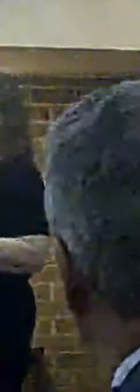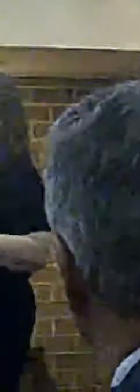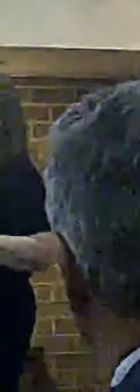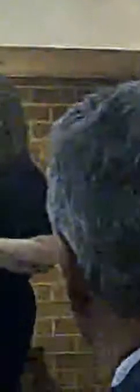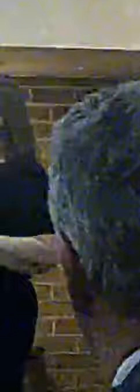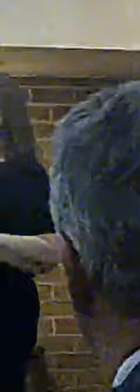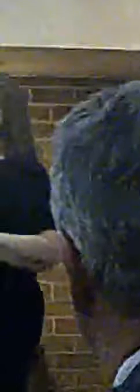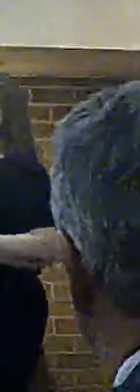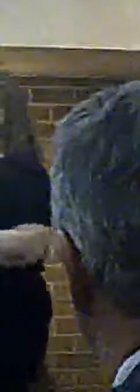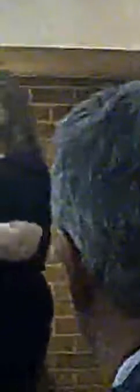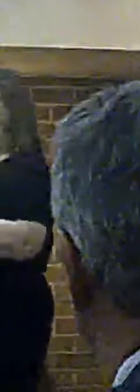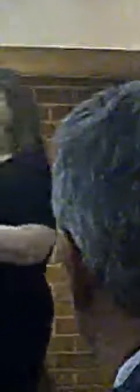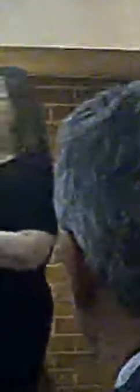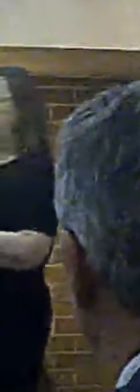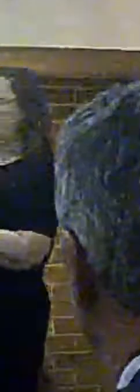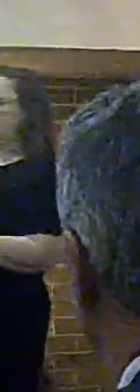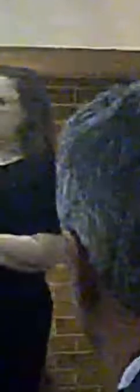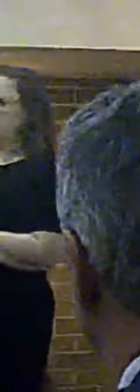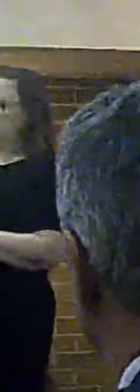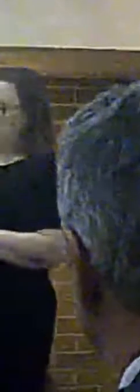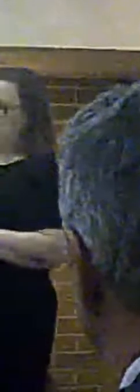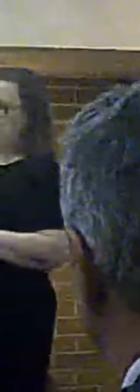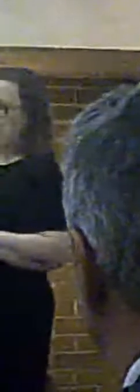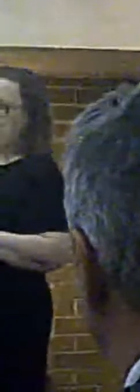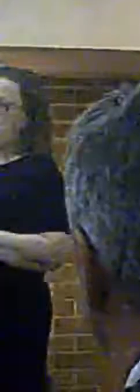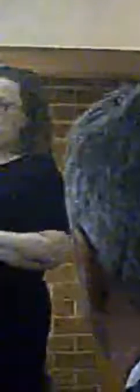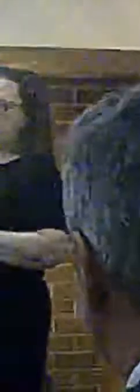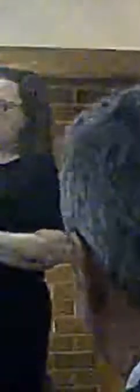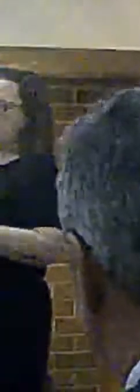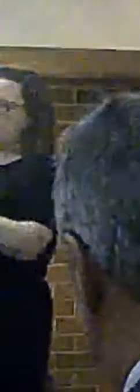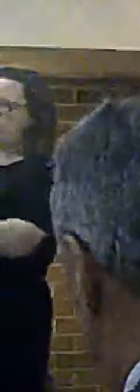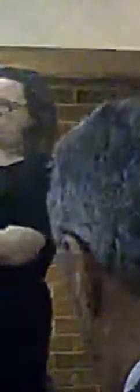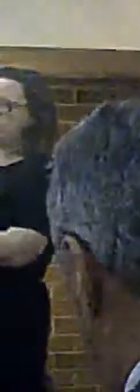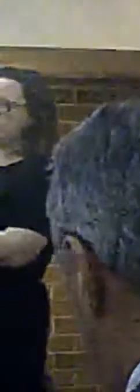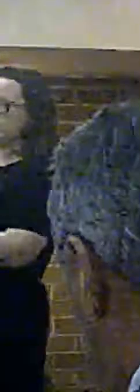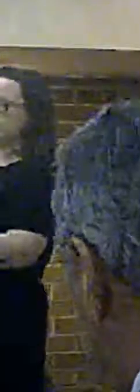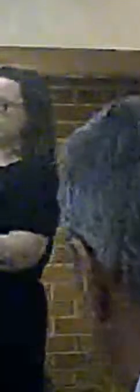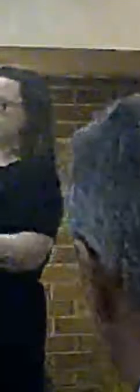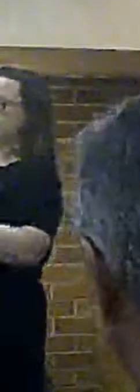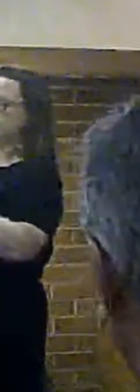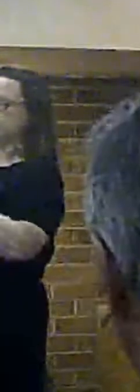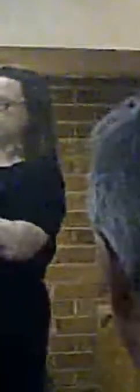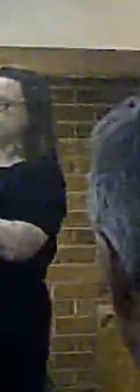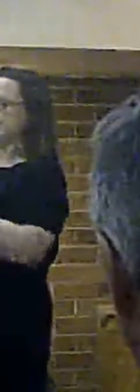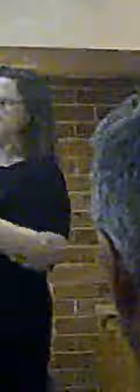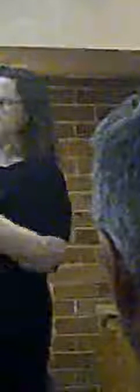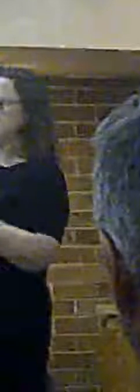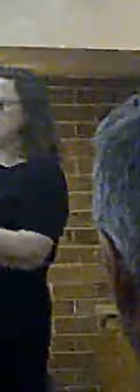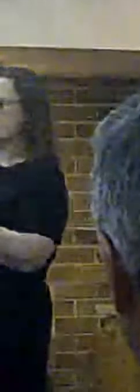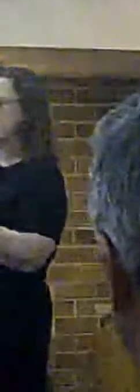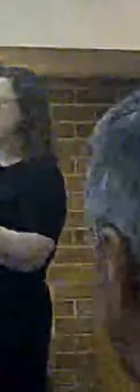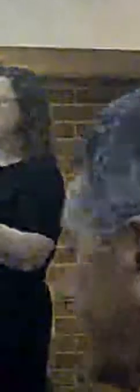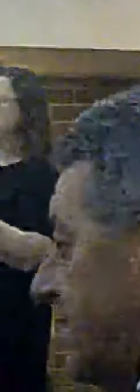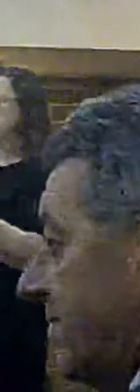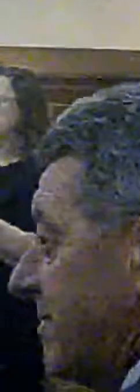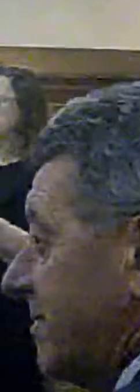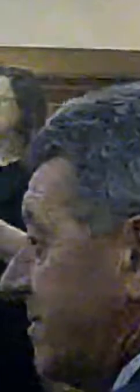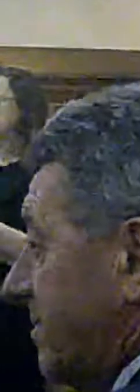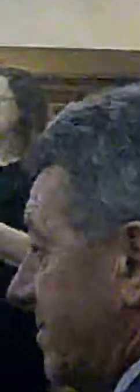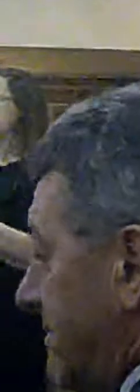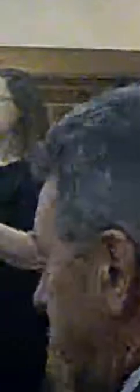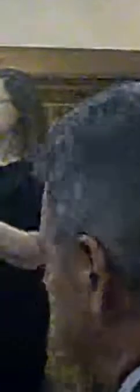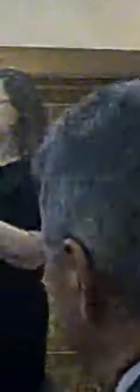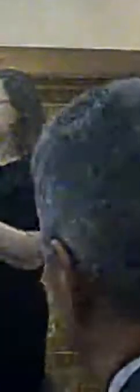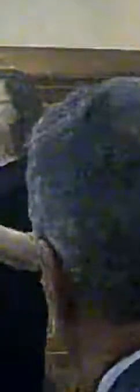been superseded by two reports from Green Street Fairmen commissioned by DCLG and my colleague Mark